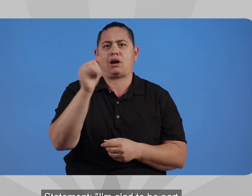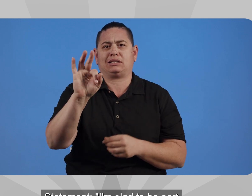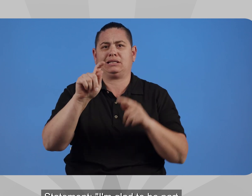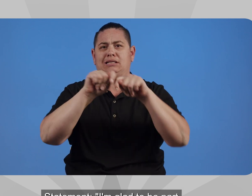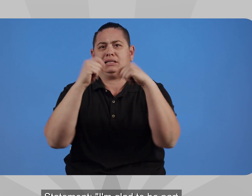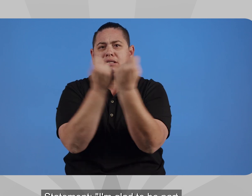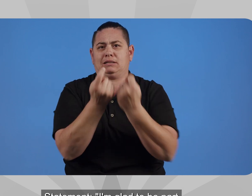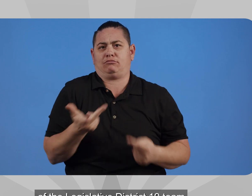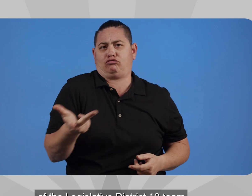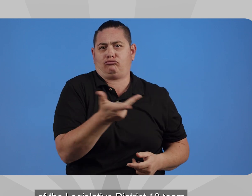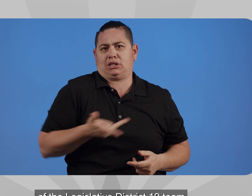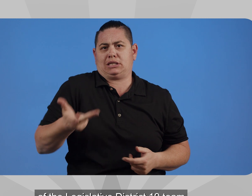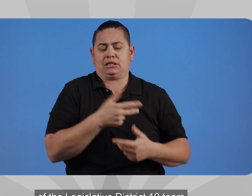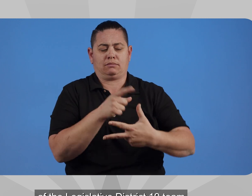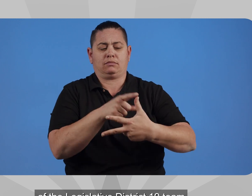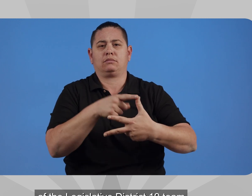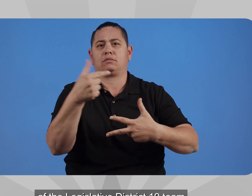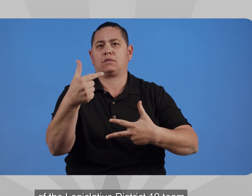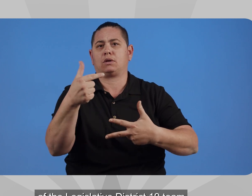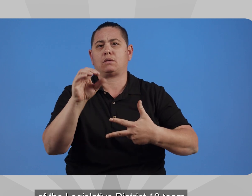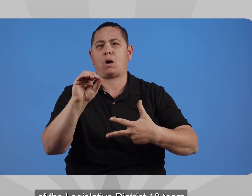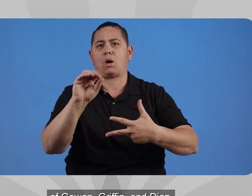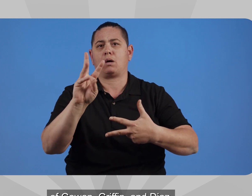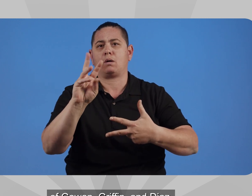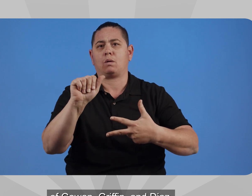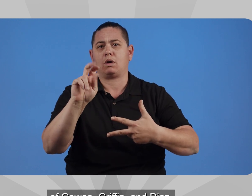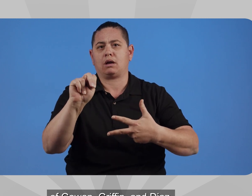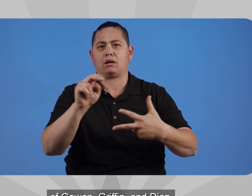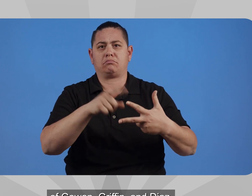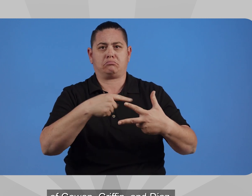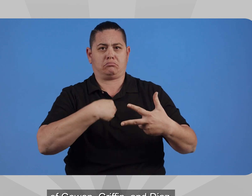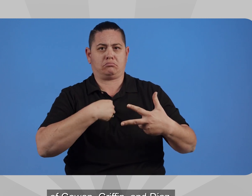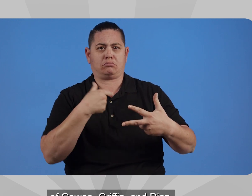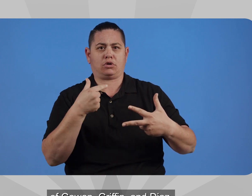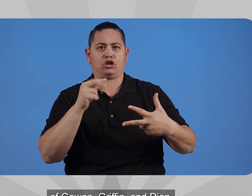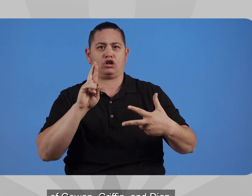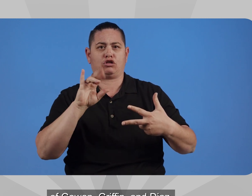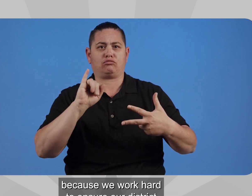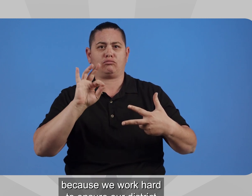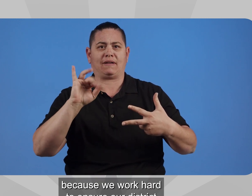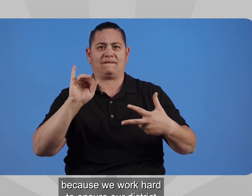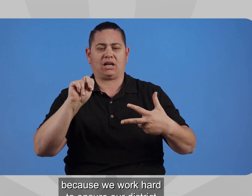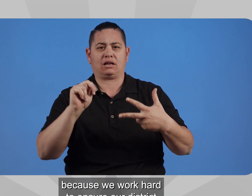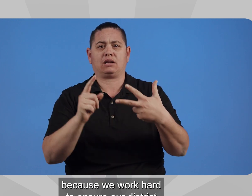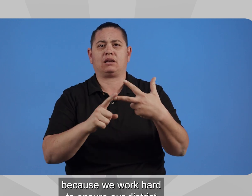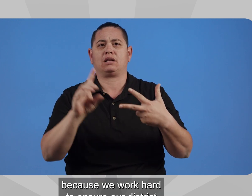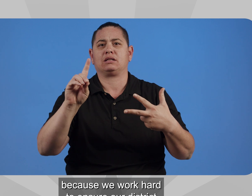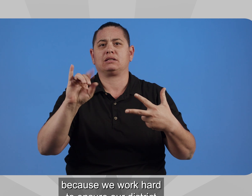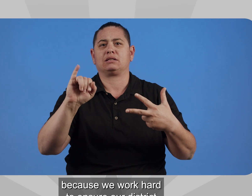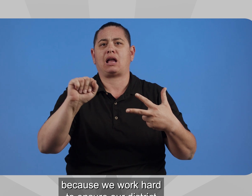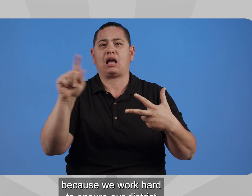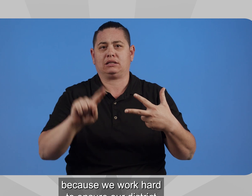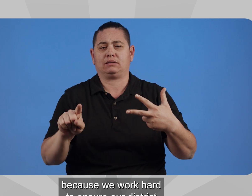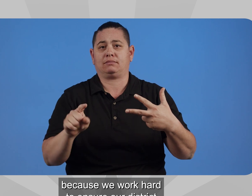I'm glad to be part of the Legislative District 19 team of Gowan, Griffin, and Diaz, because we work hard